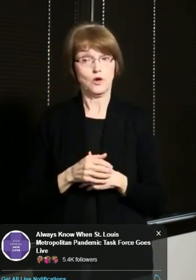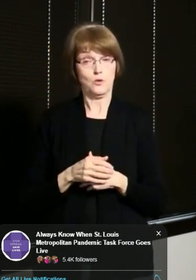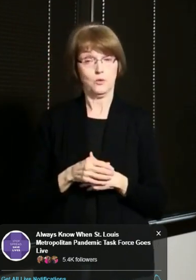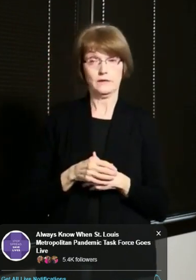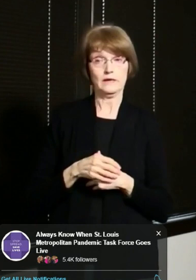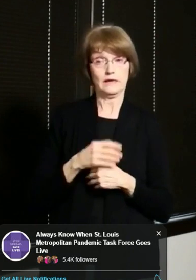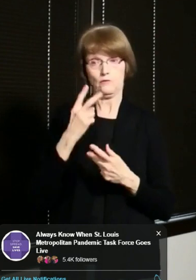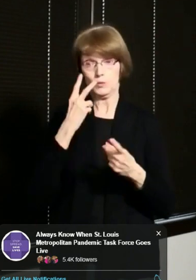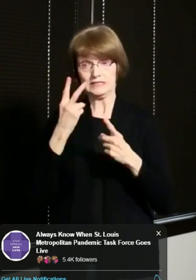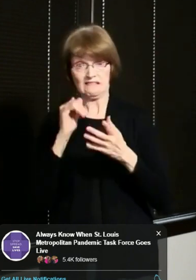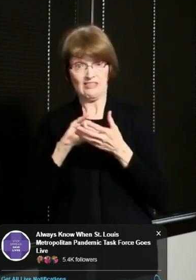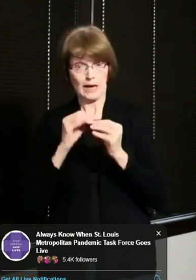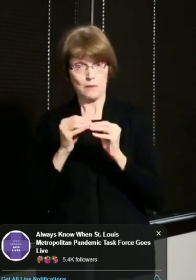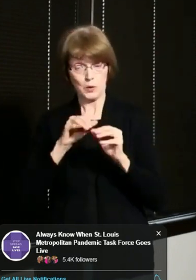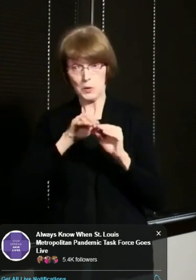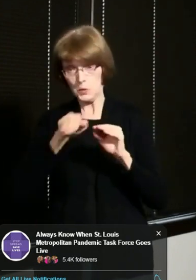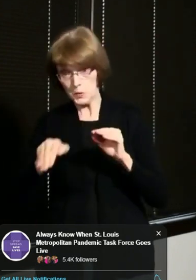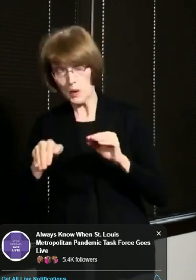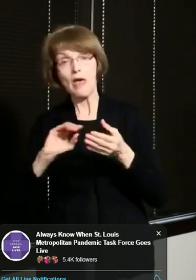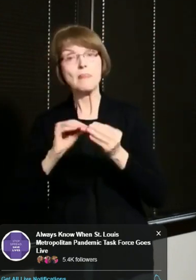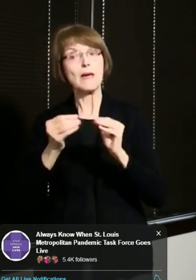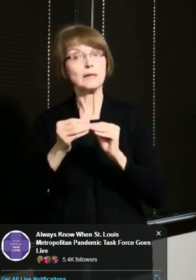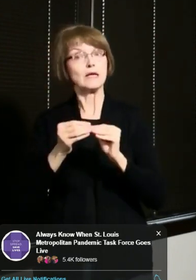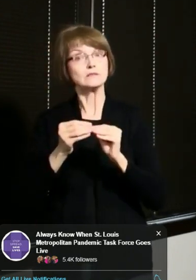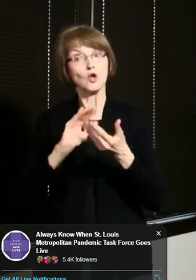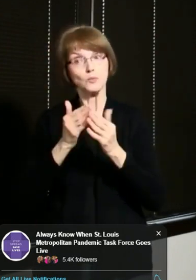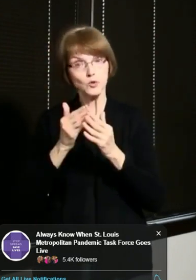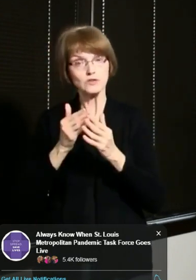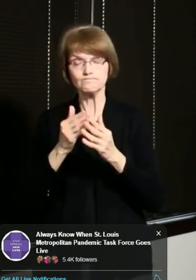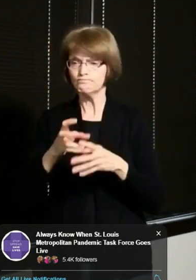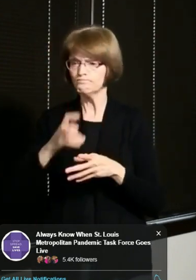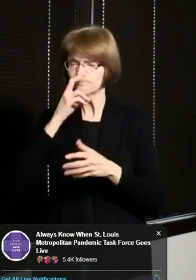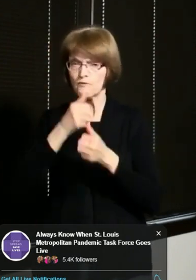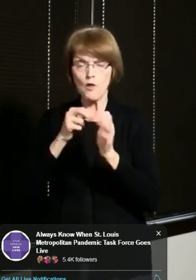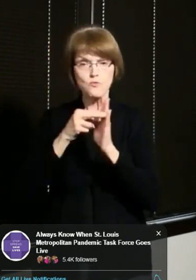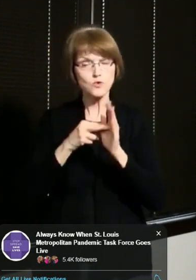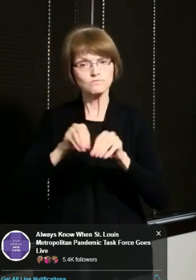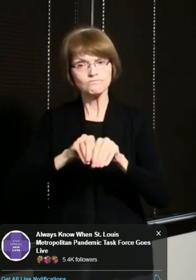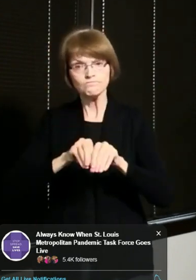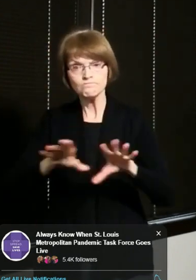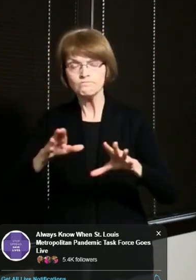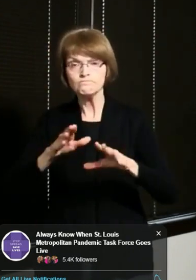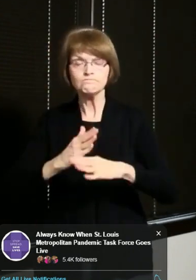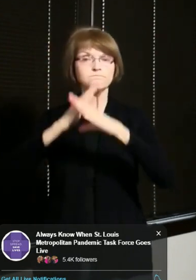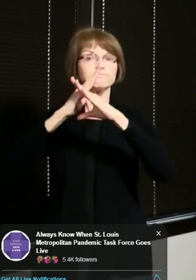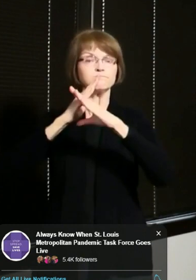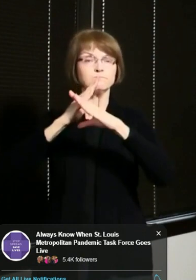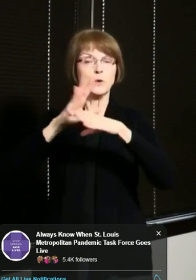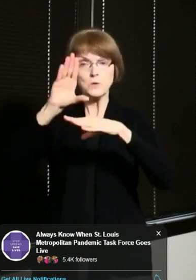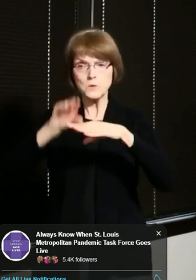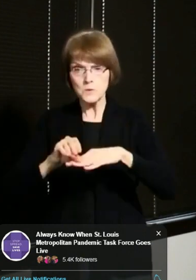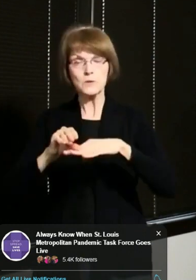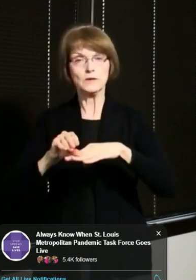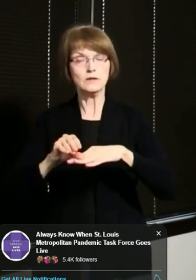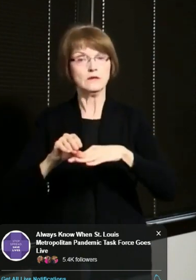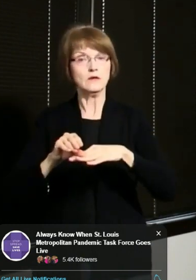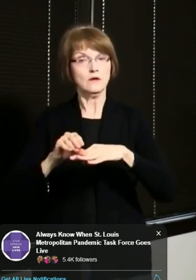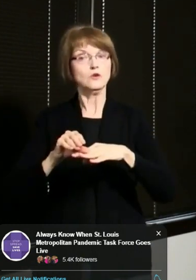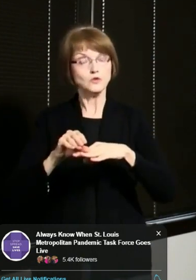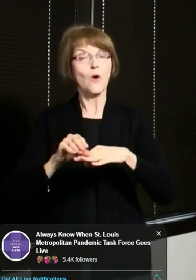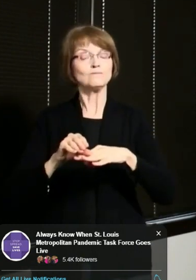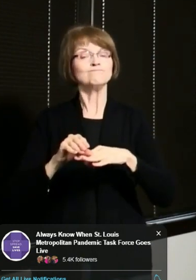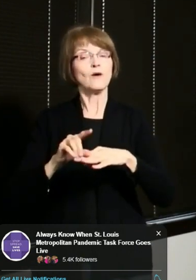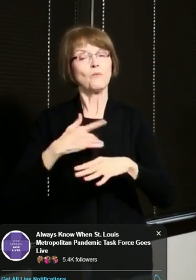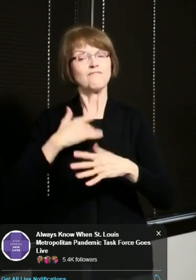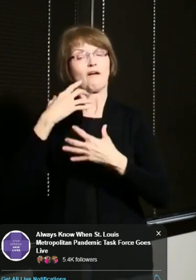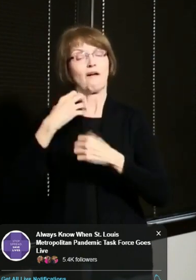community. And that further gives us confidence that we can gradually and safely bring more of our economy back